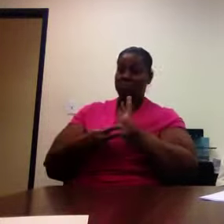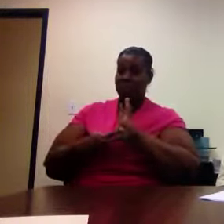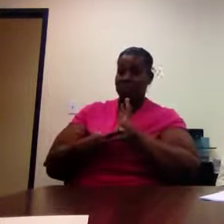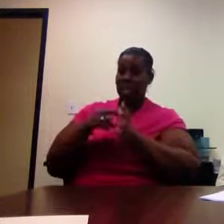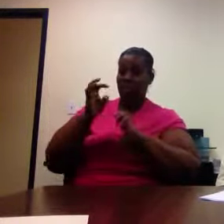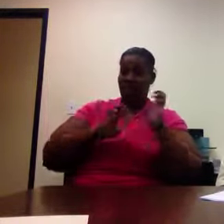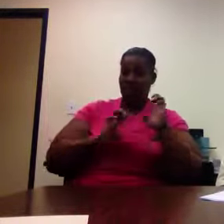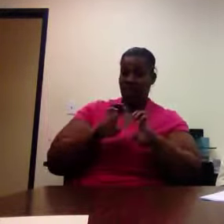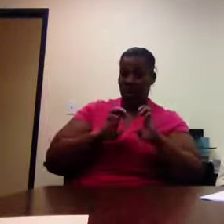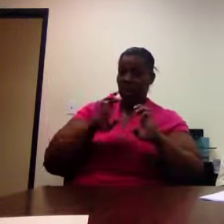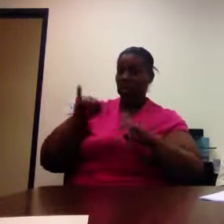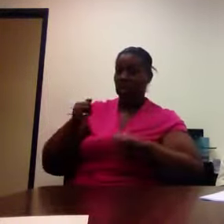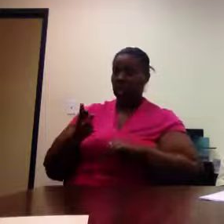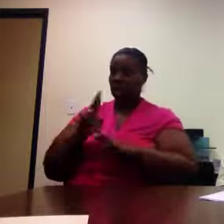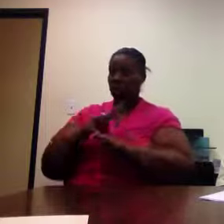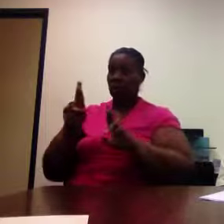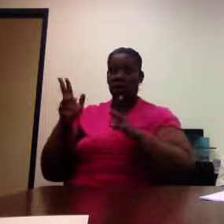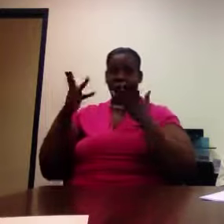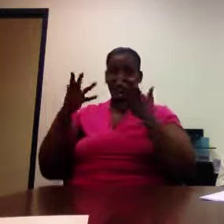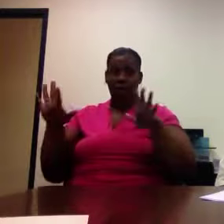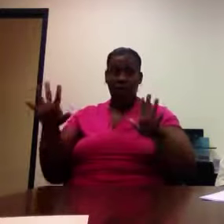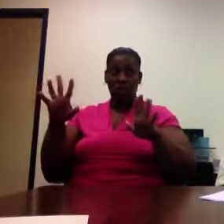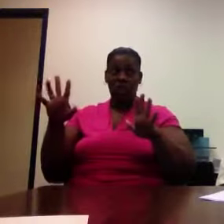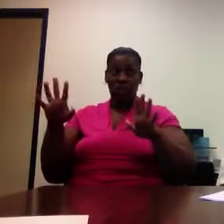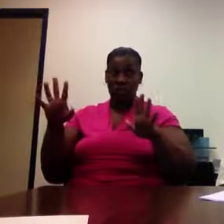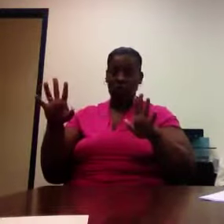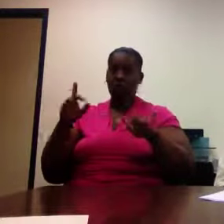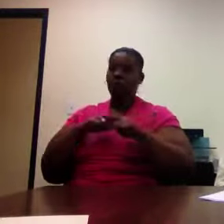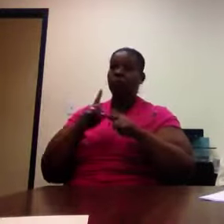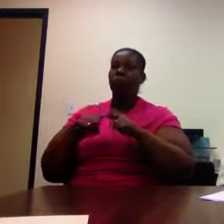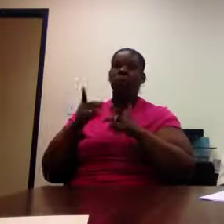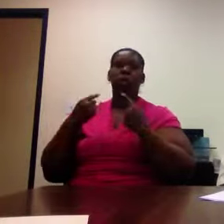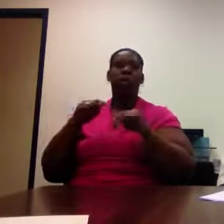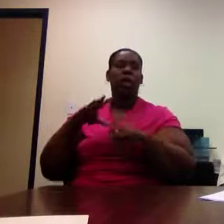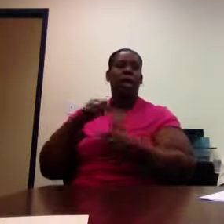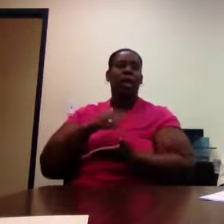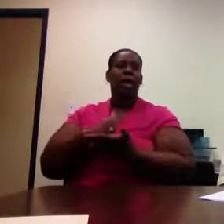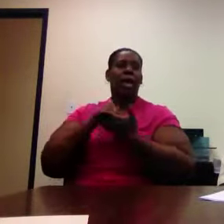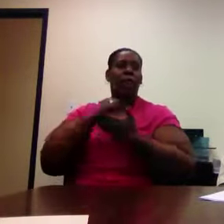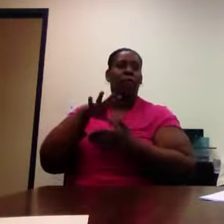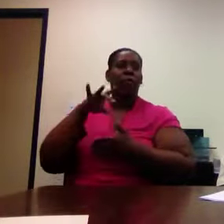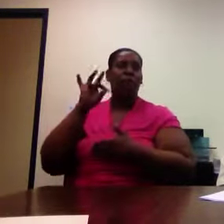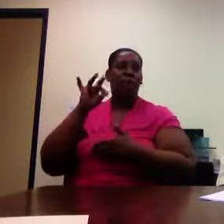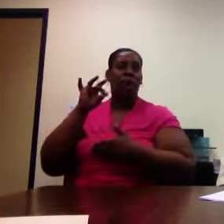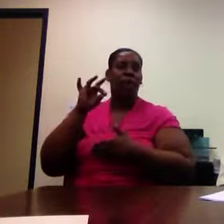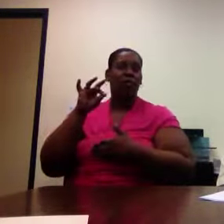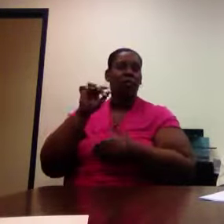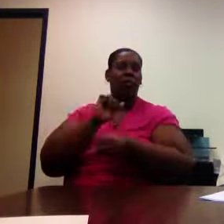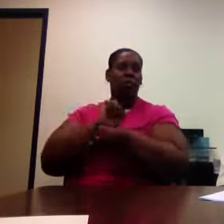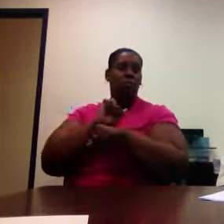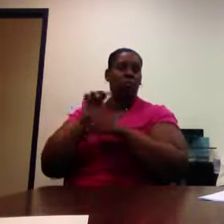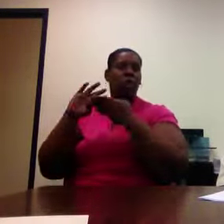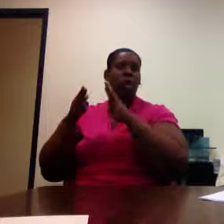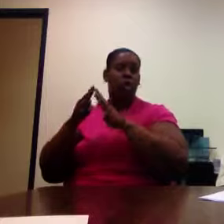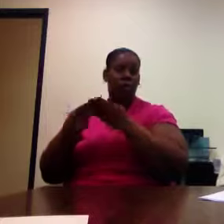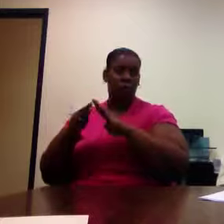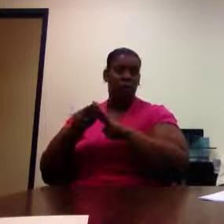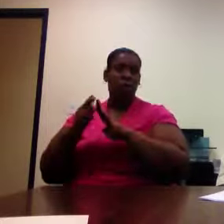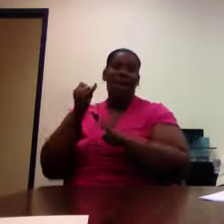and job readiness programs, and if your VR counselor has referred you for placement services, you'll be